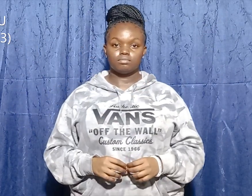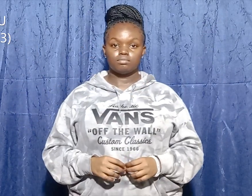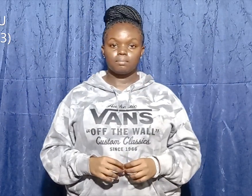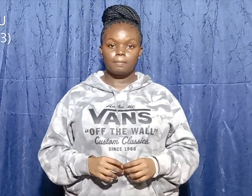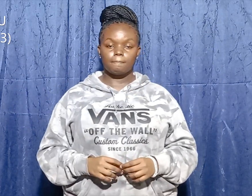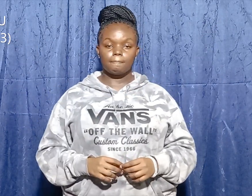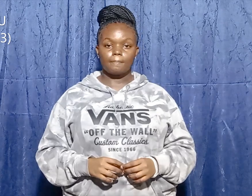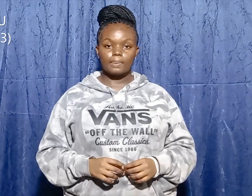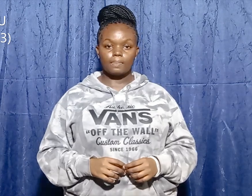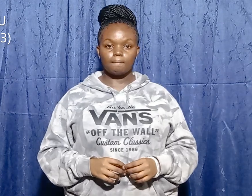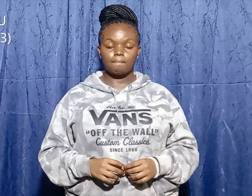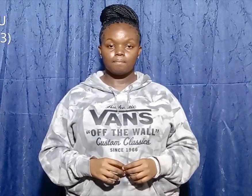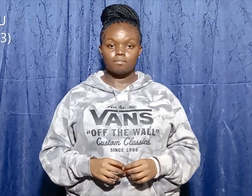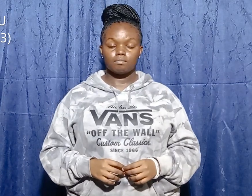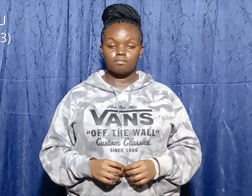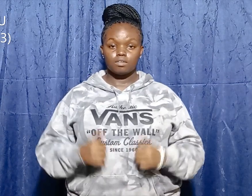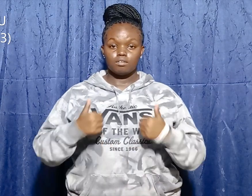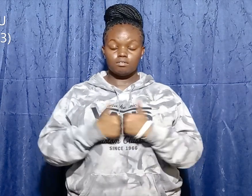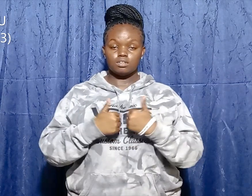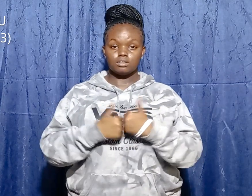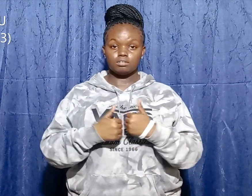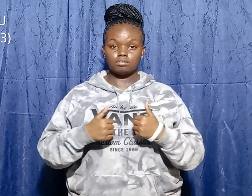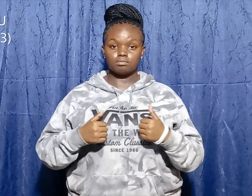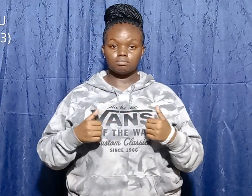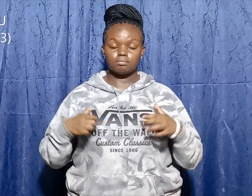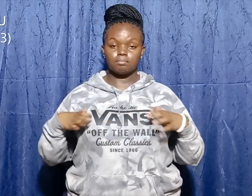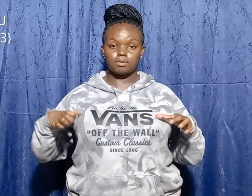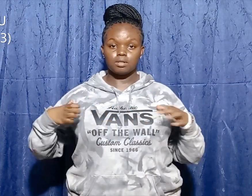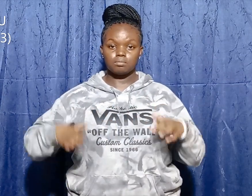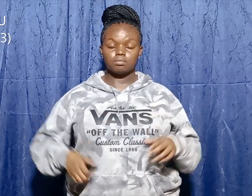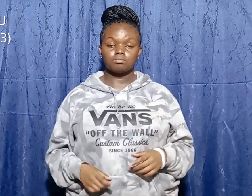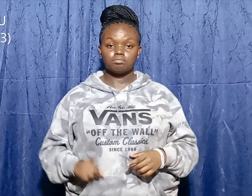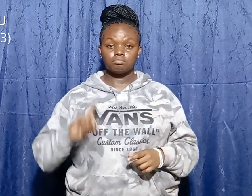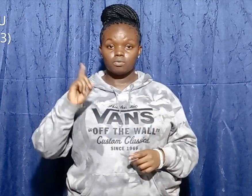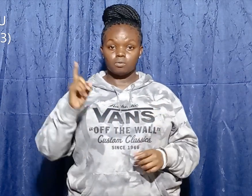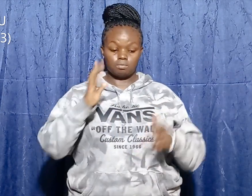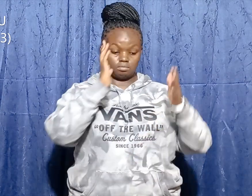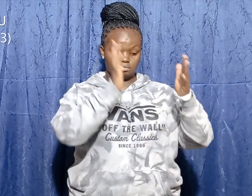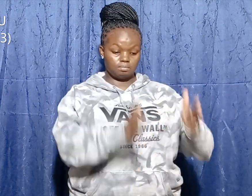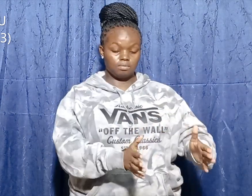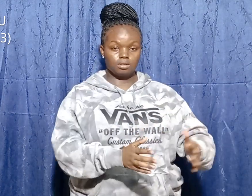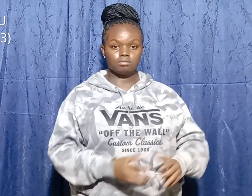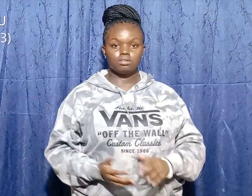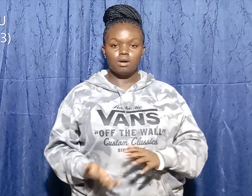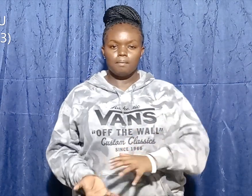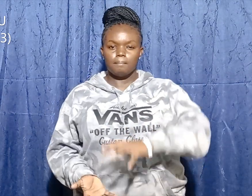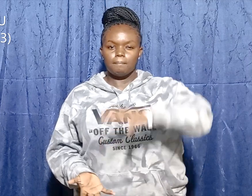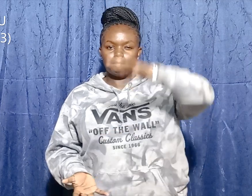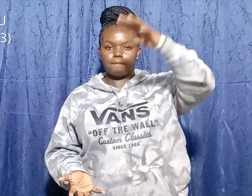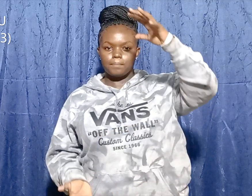In Philistine's people, there was one person who was big and was nine feet.